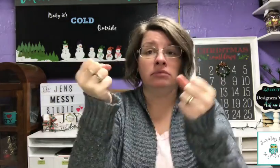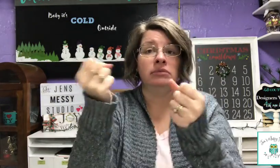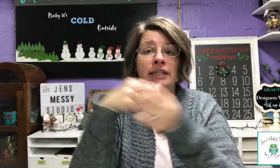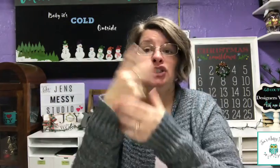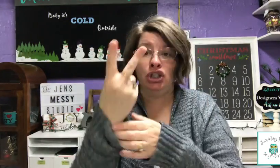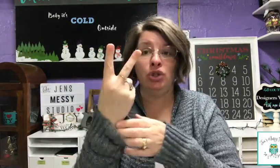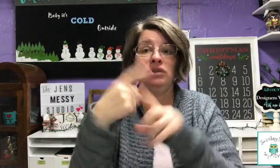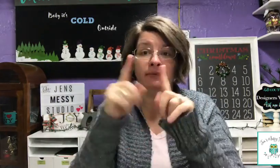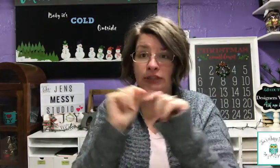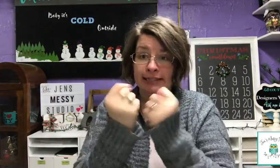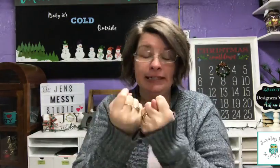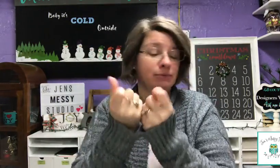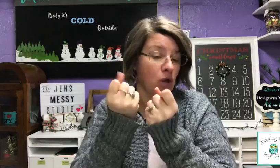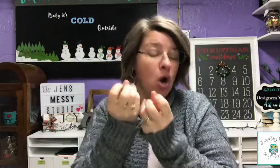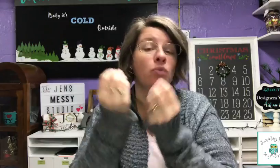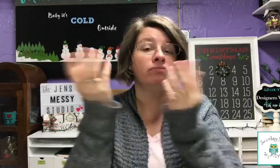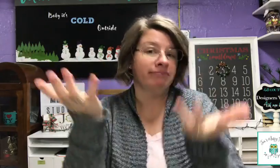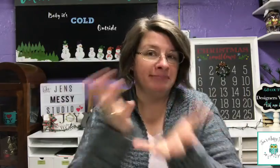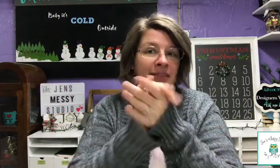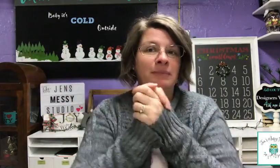have that's funny. that's not funny. I You